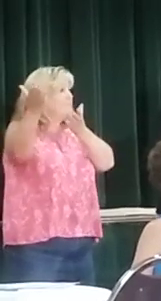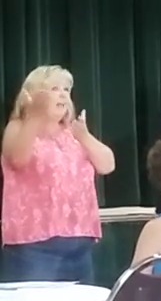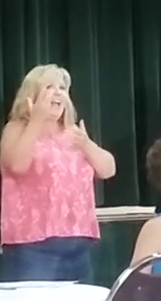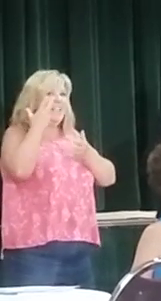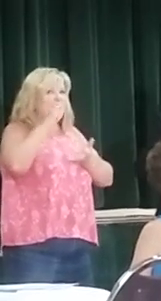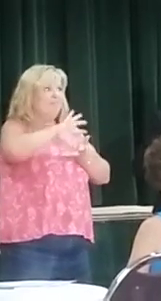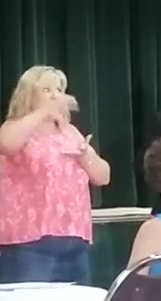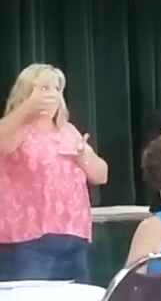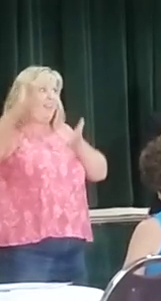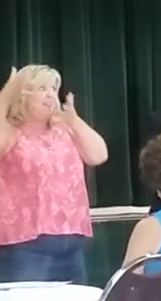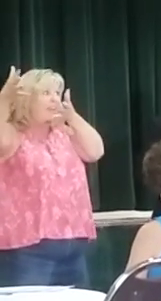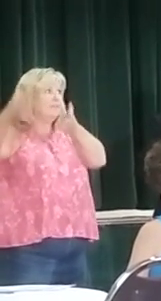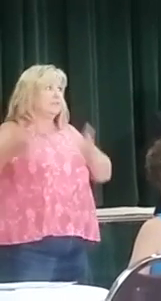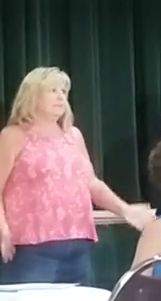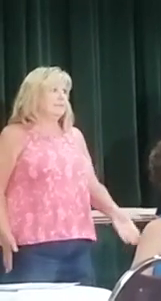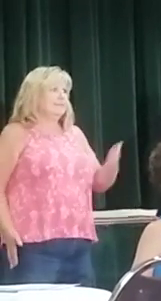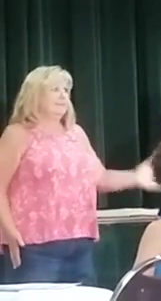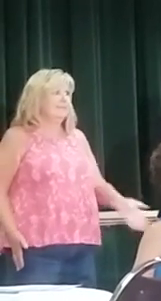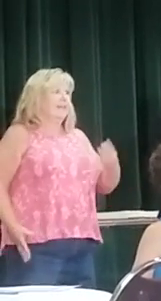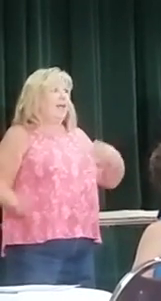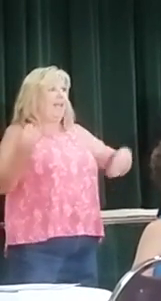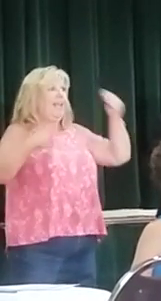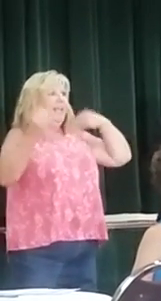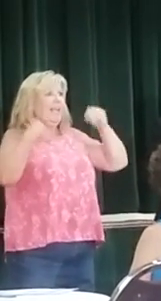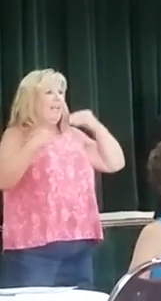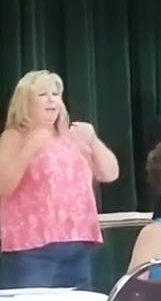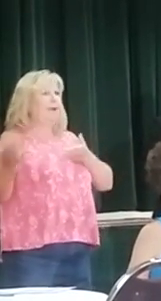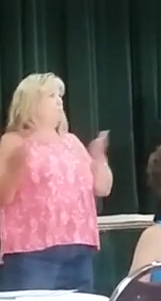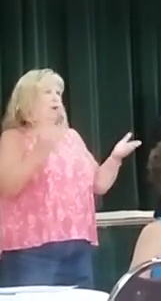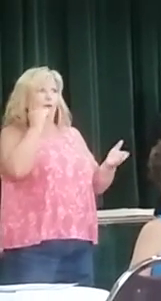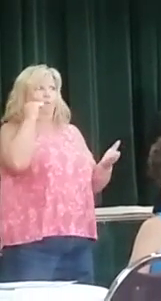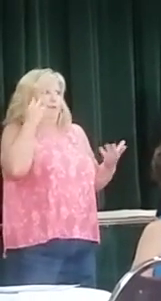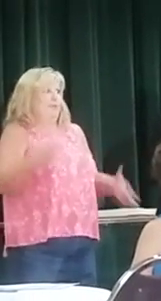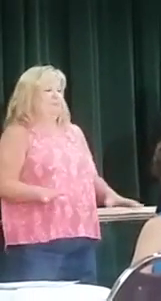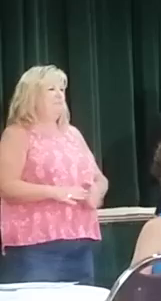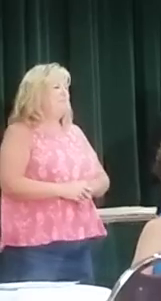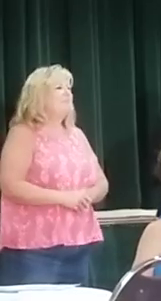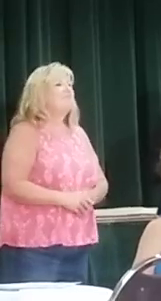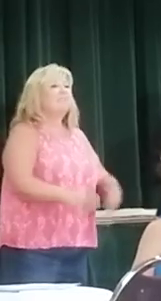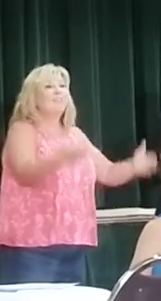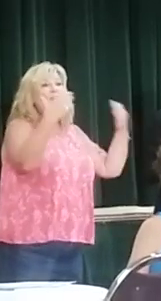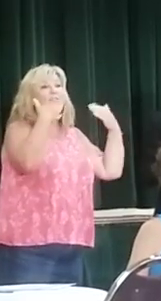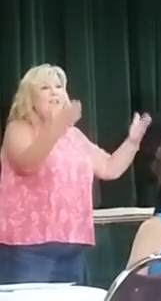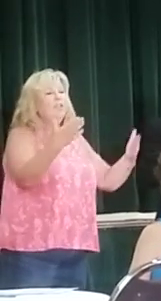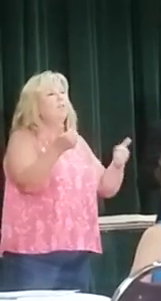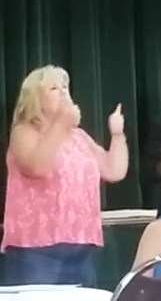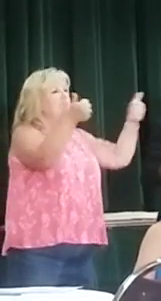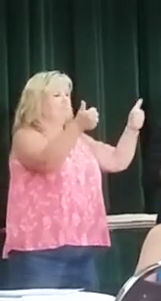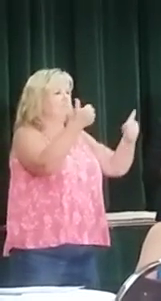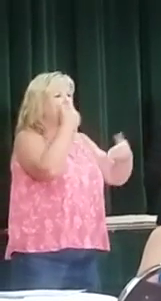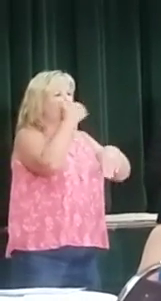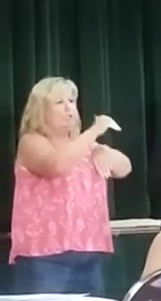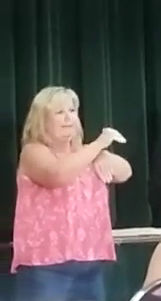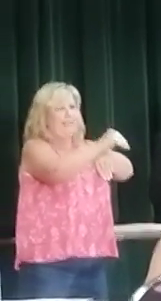still see a lot of it. So please eat up, because we're not going to be taking you home. And thank you so much. Have a good evening.